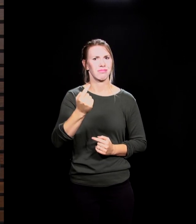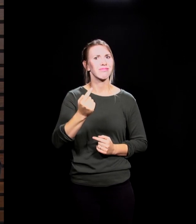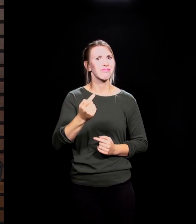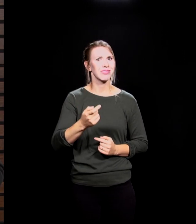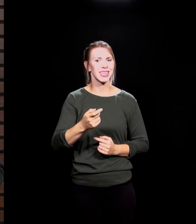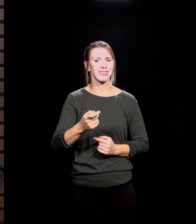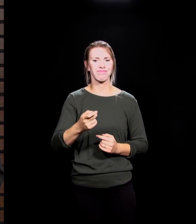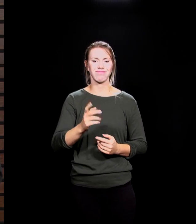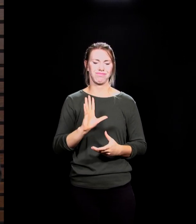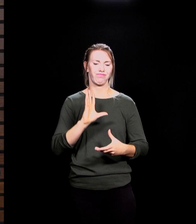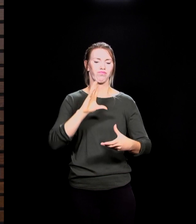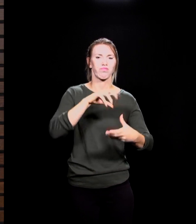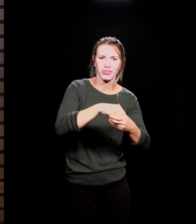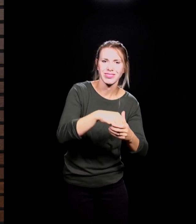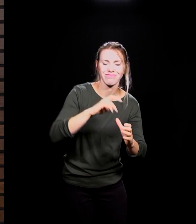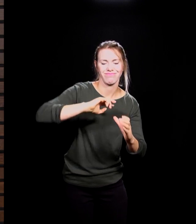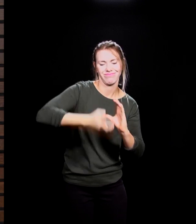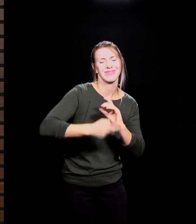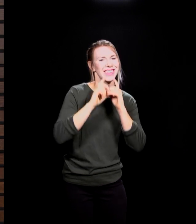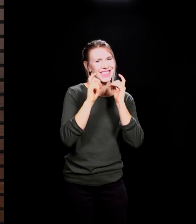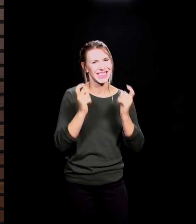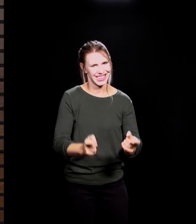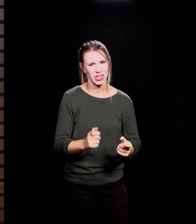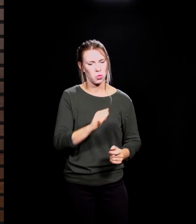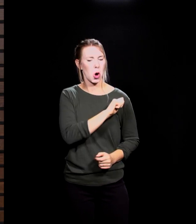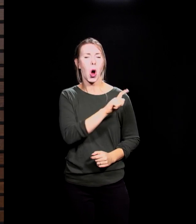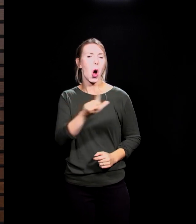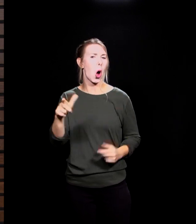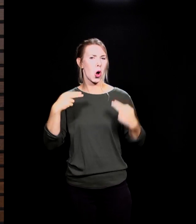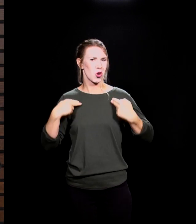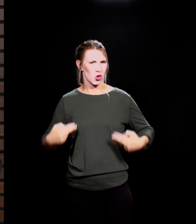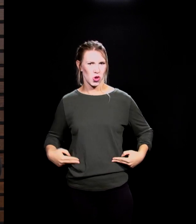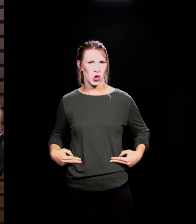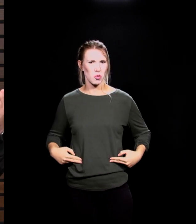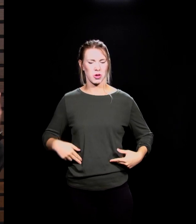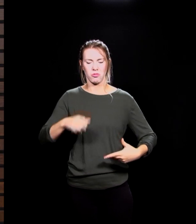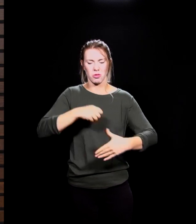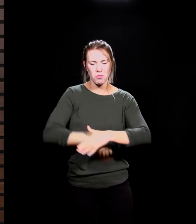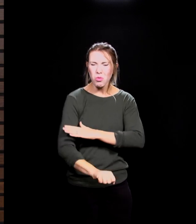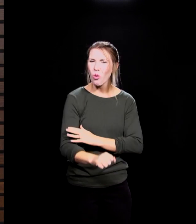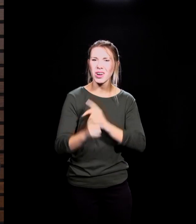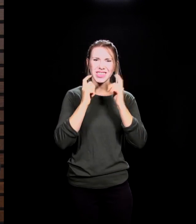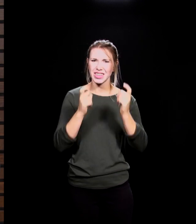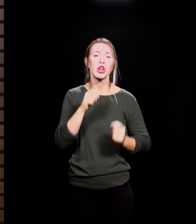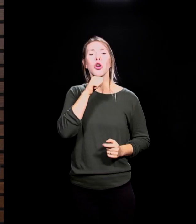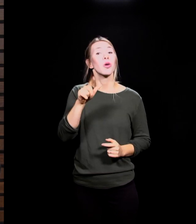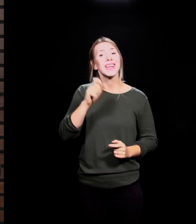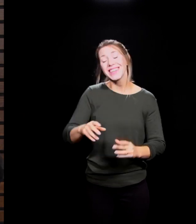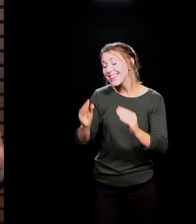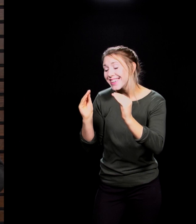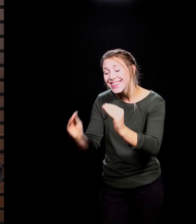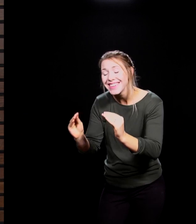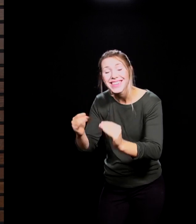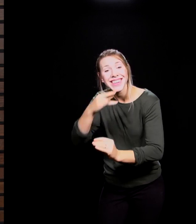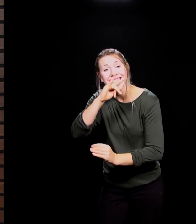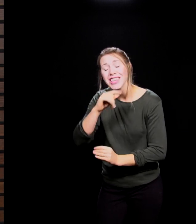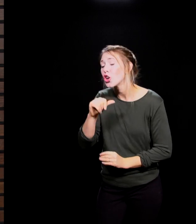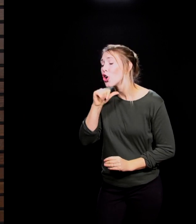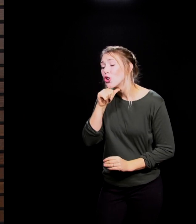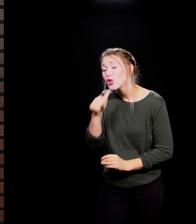inherit this sin nature. We're born sinners. We don't have to teach our kids to break the rules. They figure that out on their own. No one